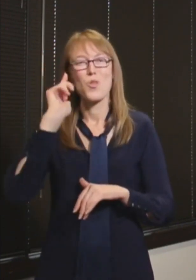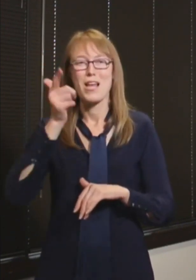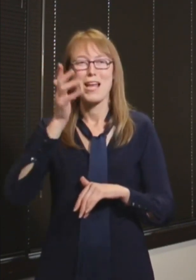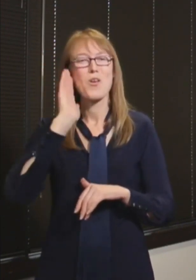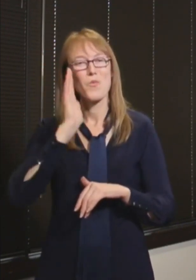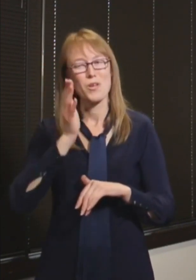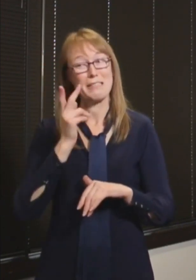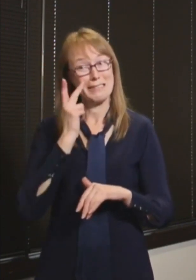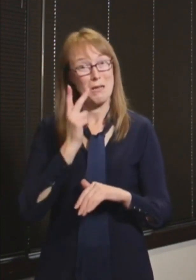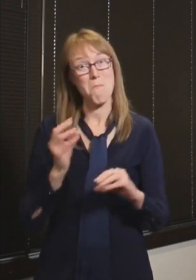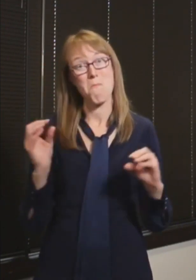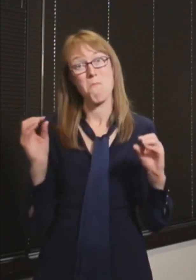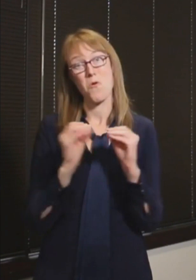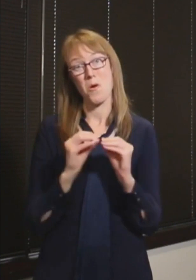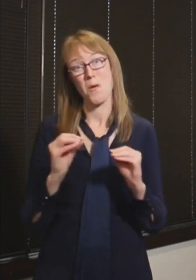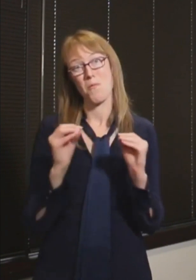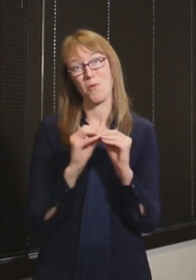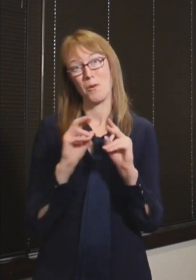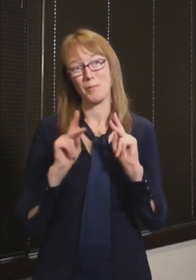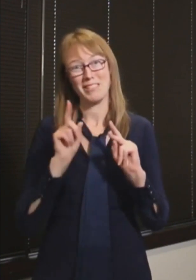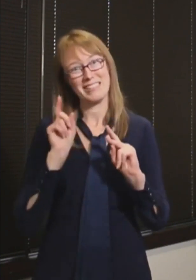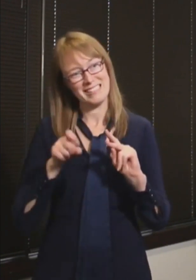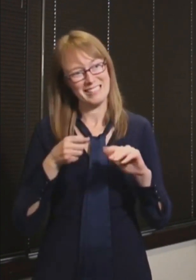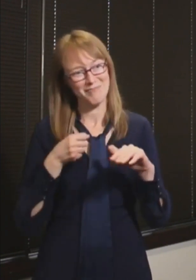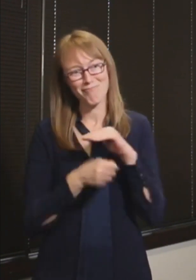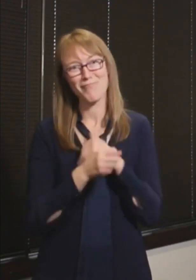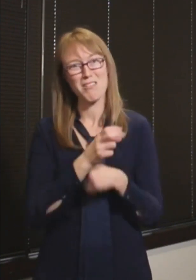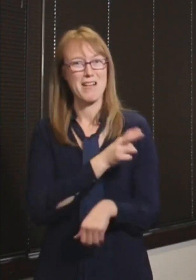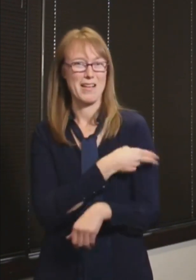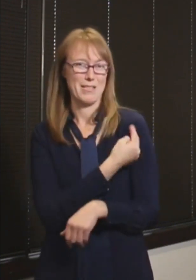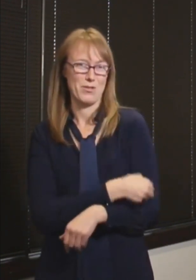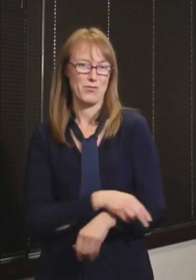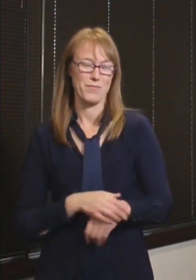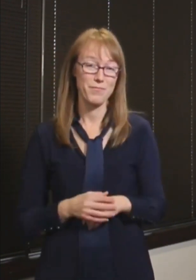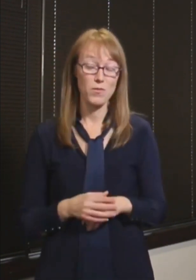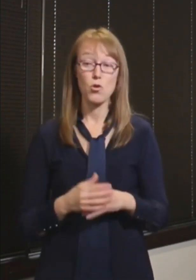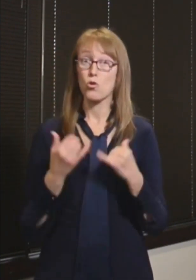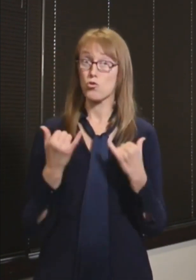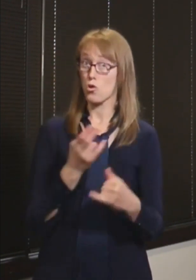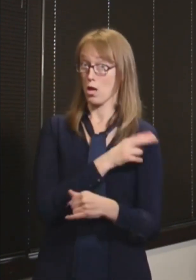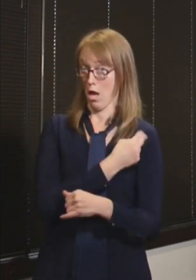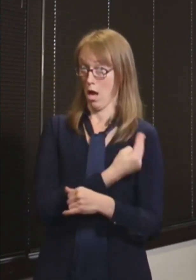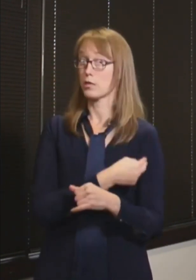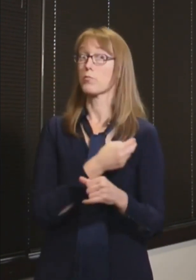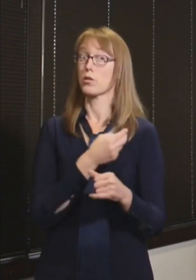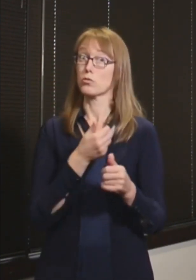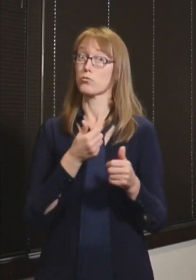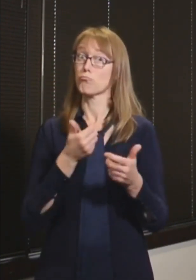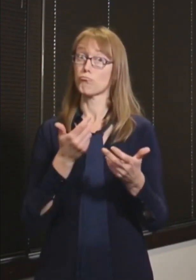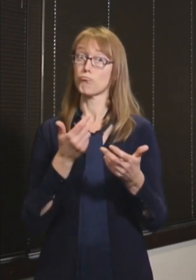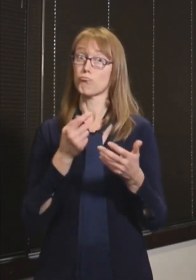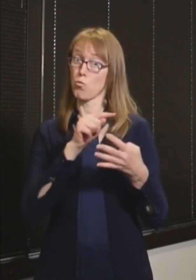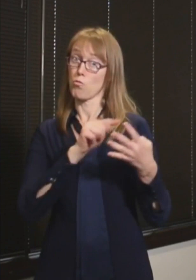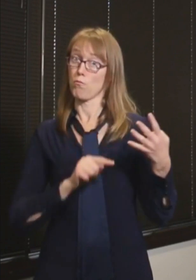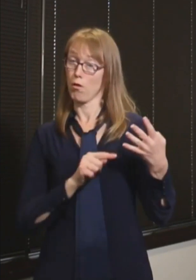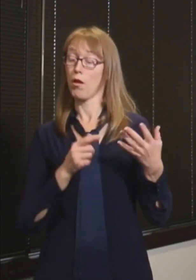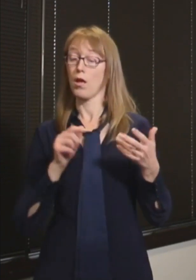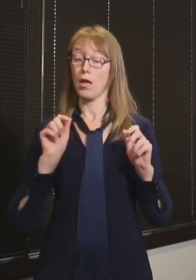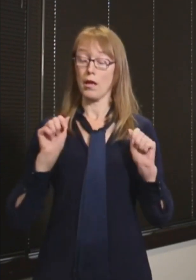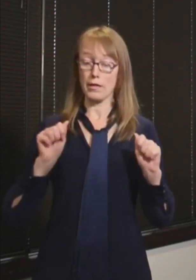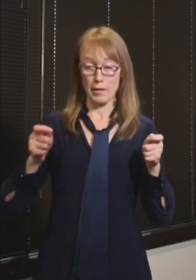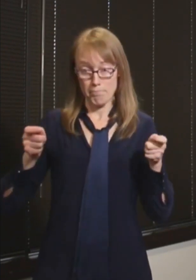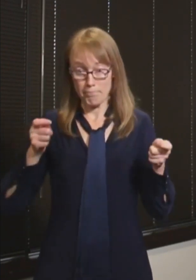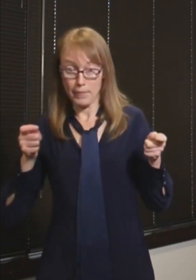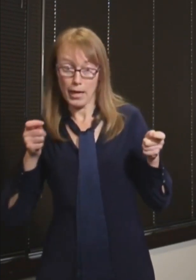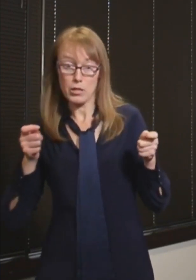we're able to handle the COVID patients that we have right now. We've certainly handled much more as everybody has seen earlier